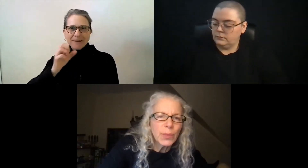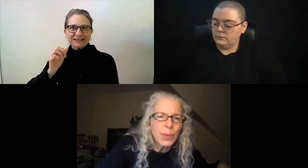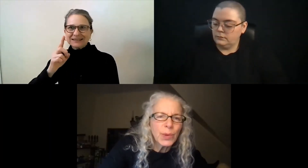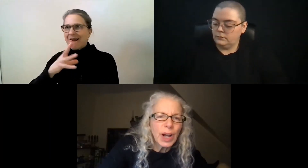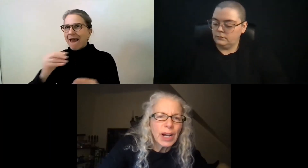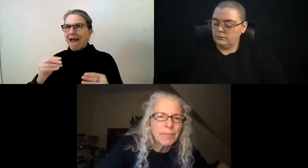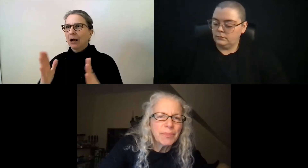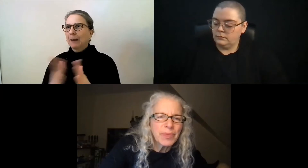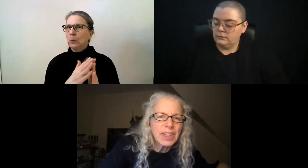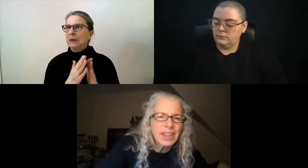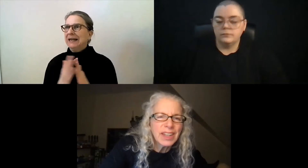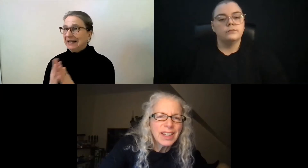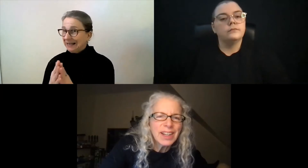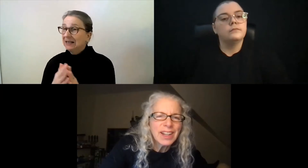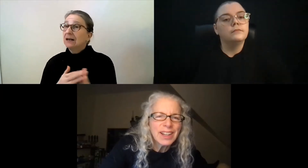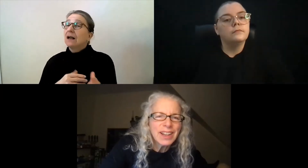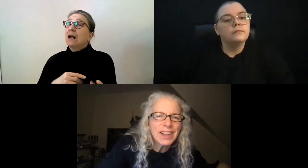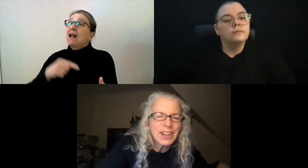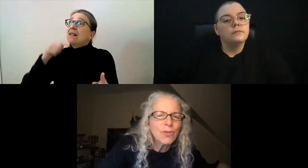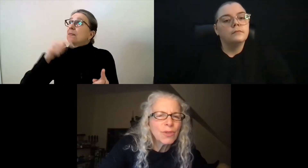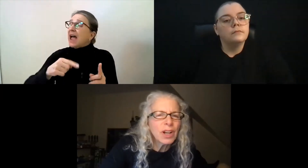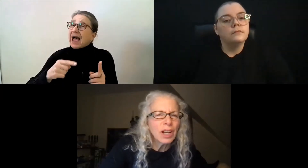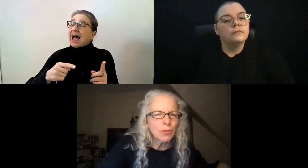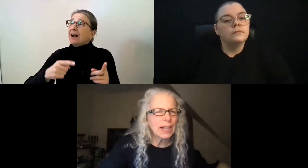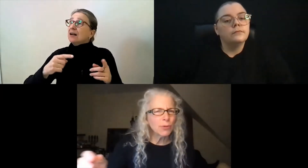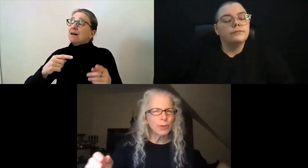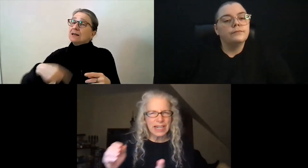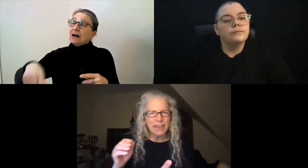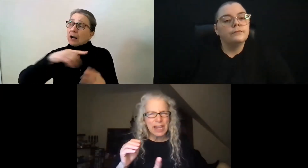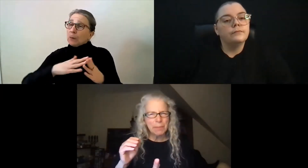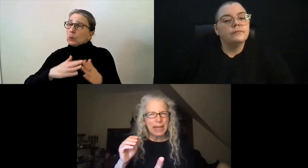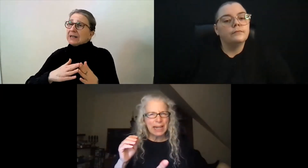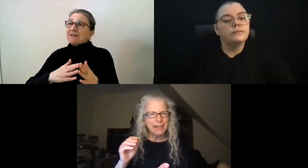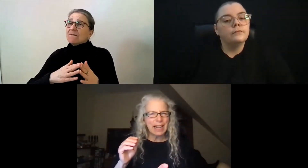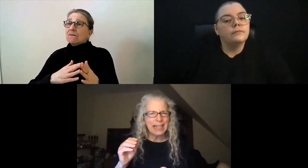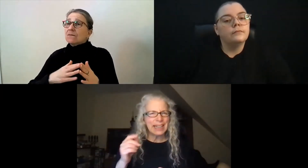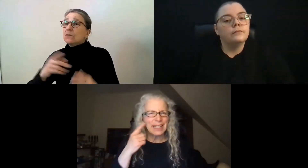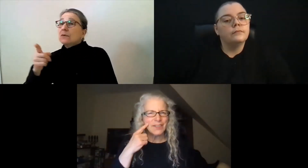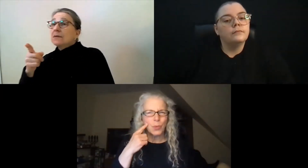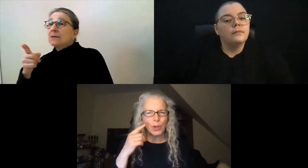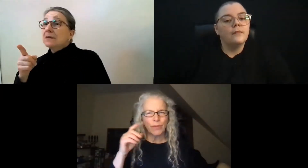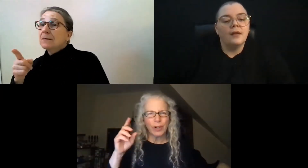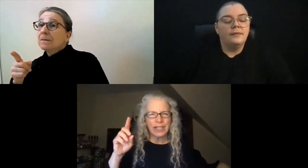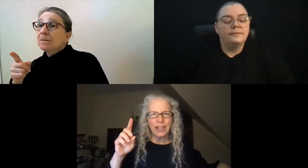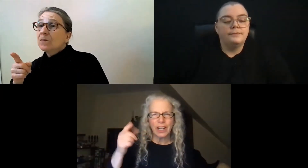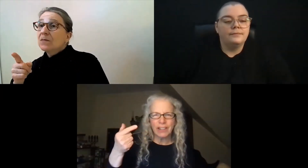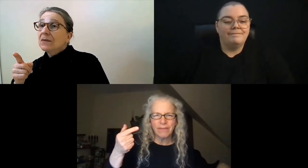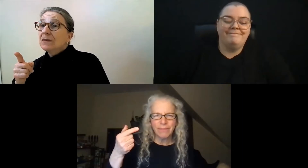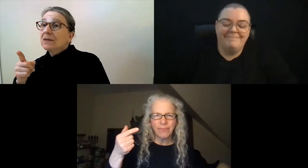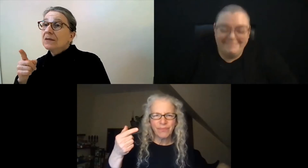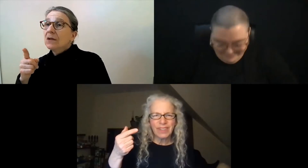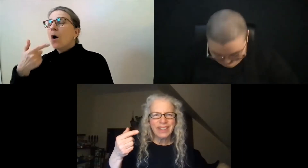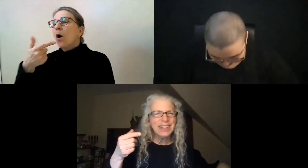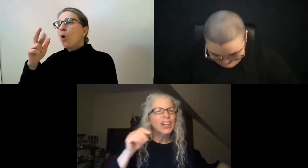the grassroots deaf campaign, I can't think of the word for it.